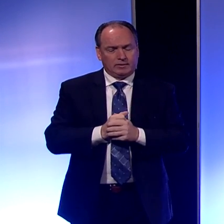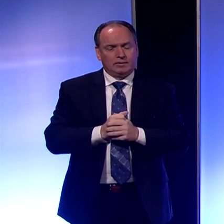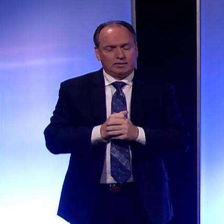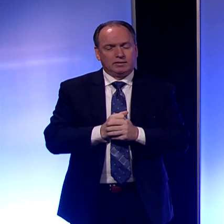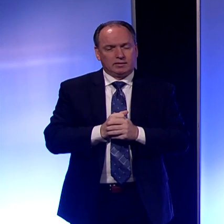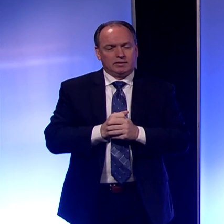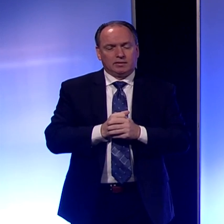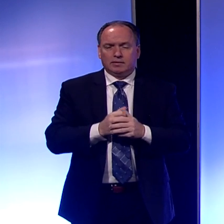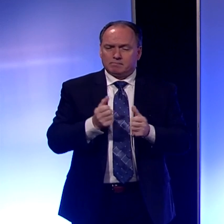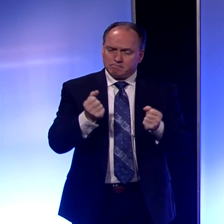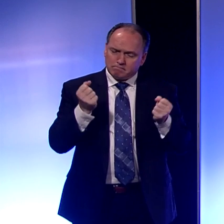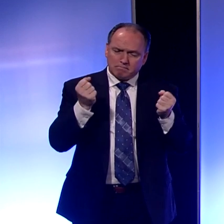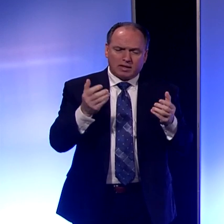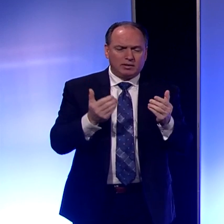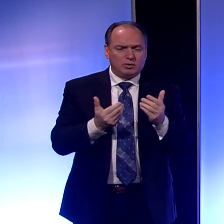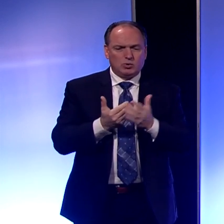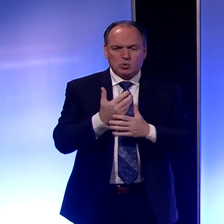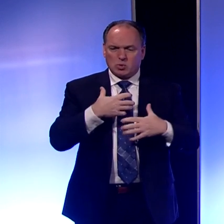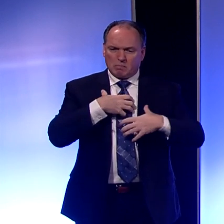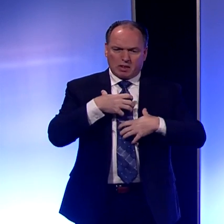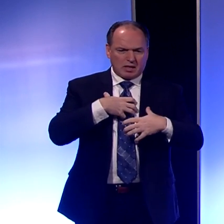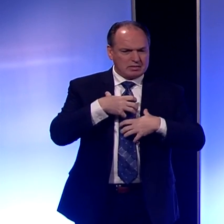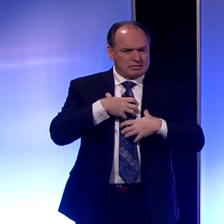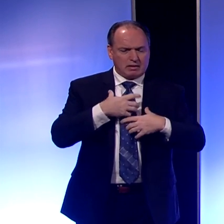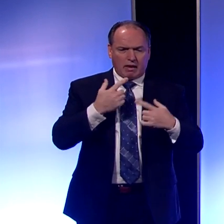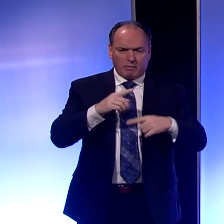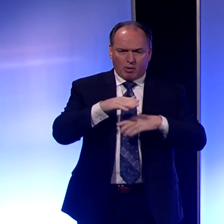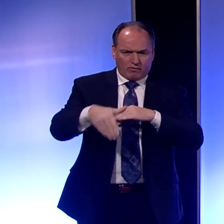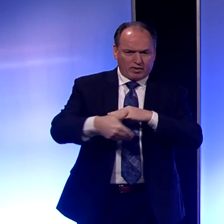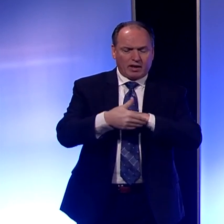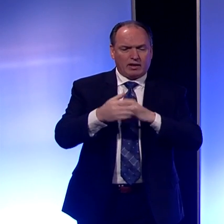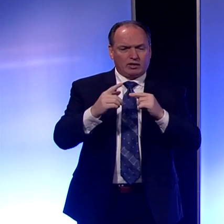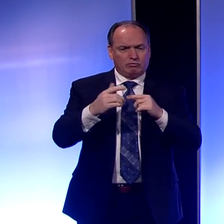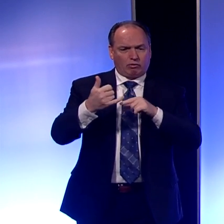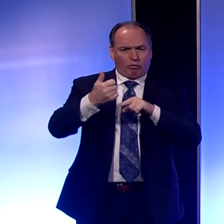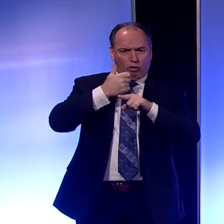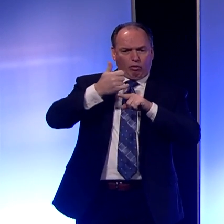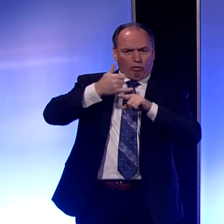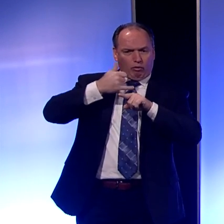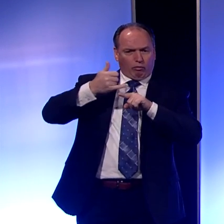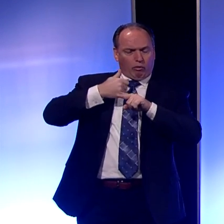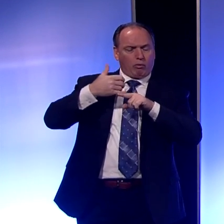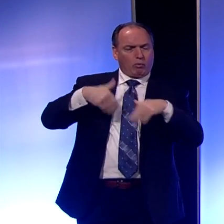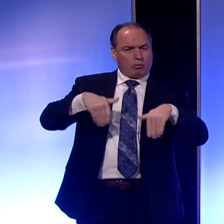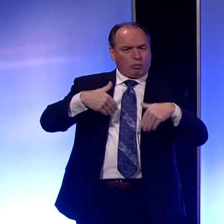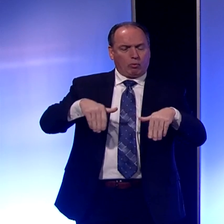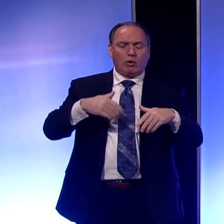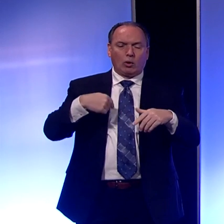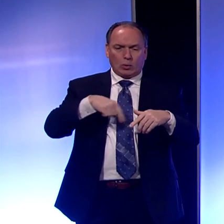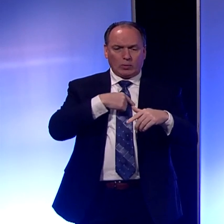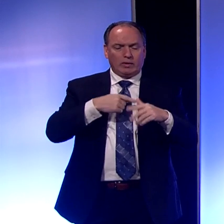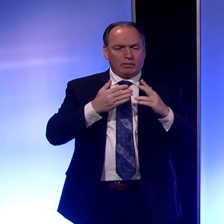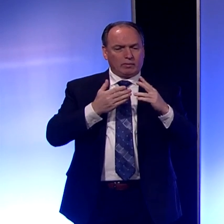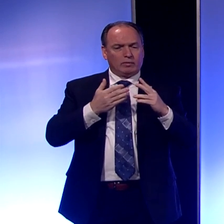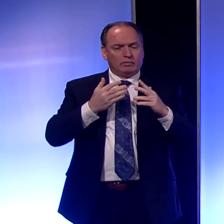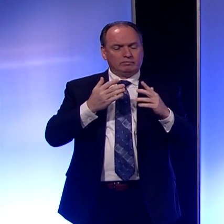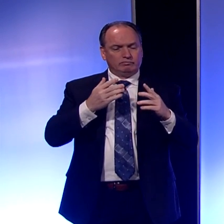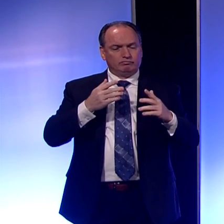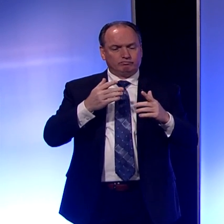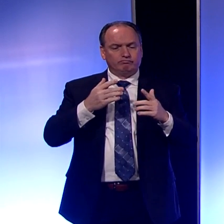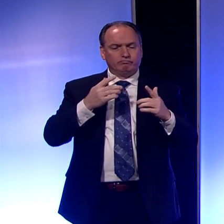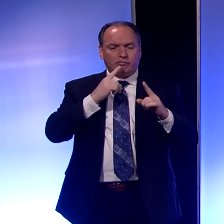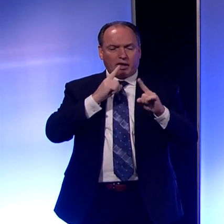significant number of new complaints came in overnight to our telephone line and have been coming in throughout the morning.